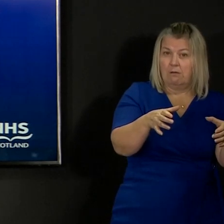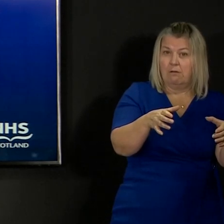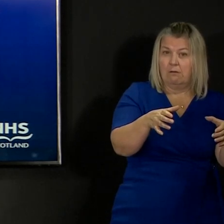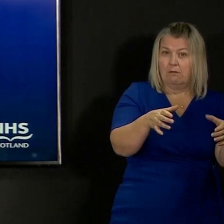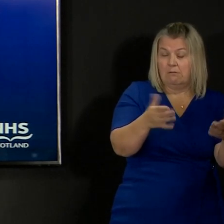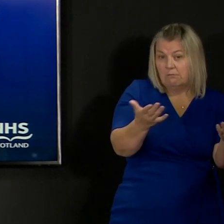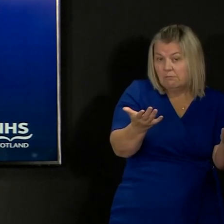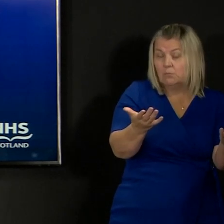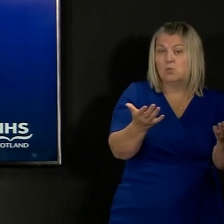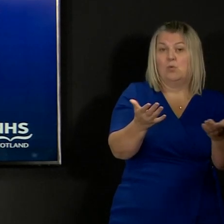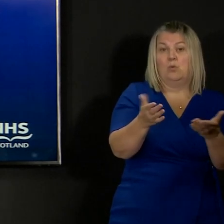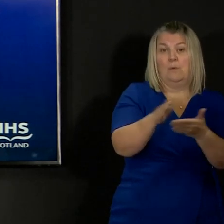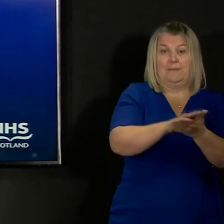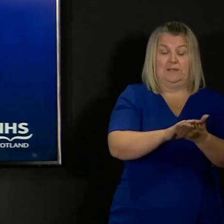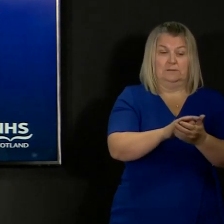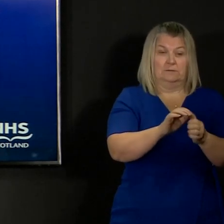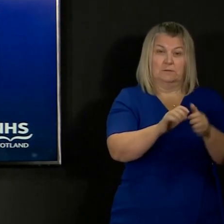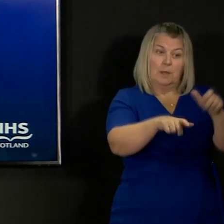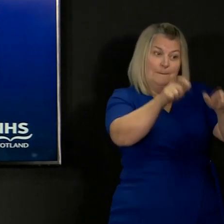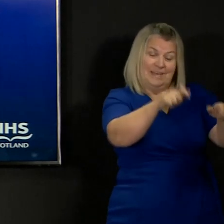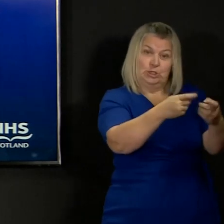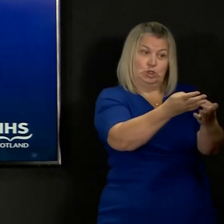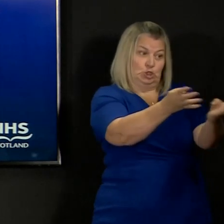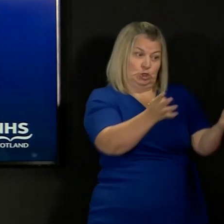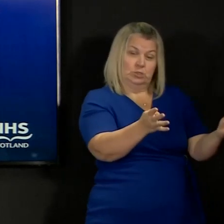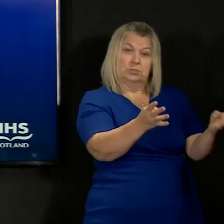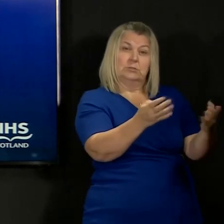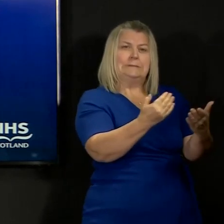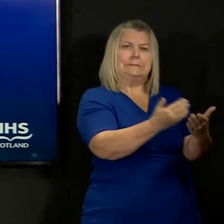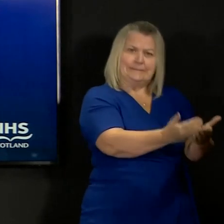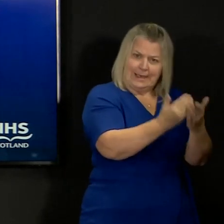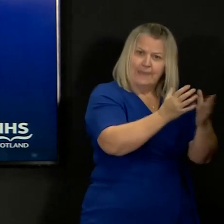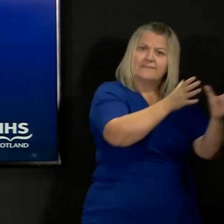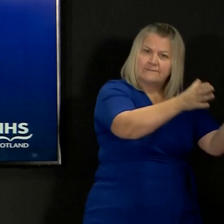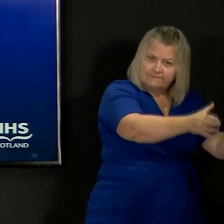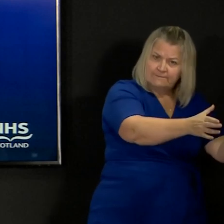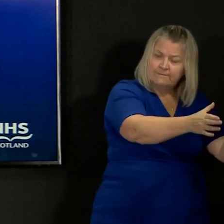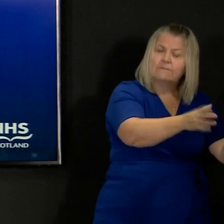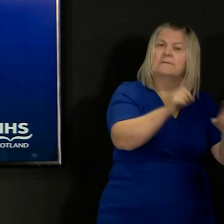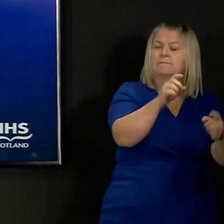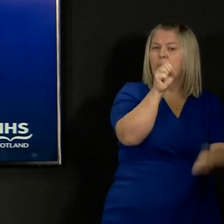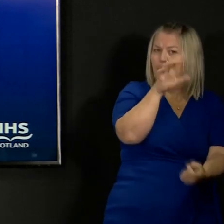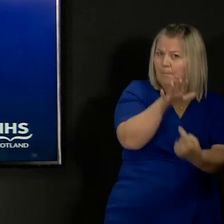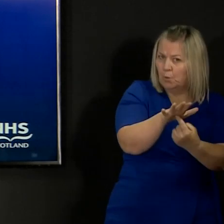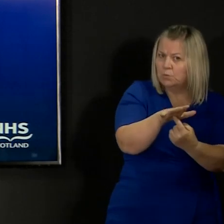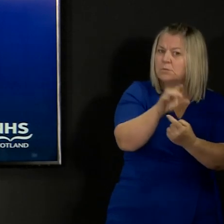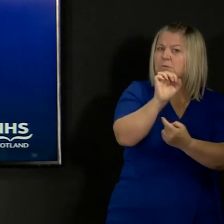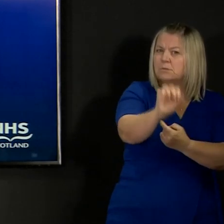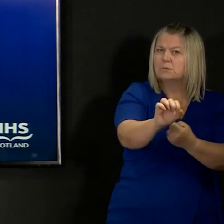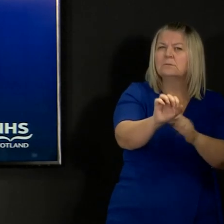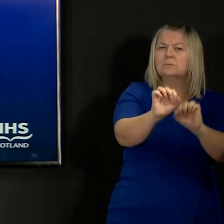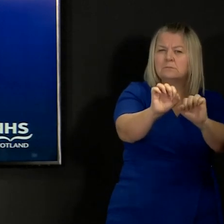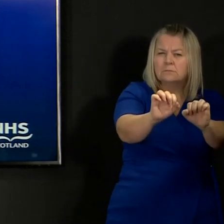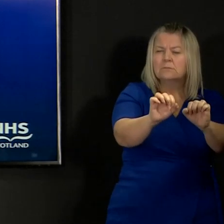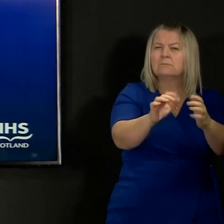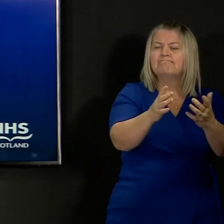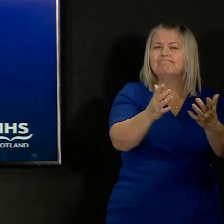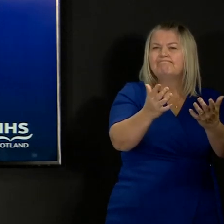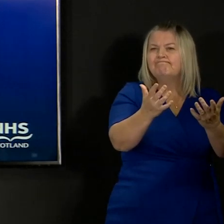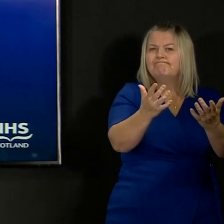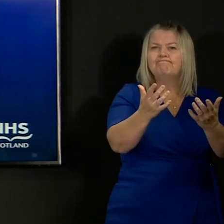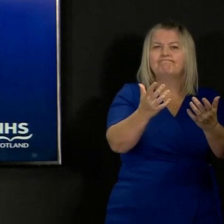the safety for patients where that is necessary but importantly also maximise their senses